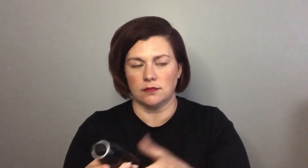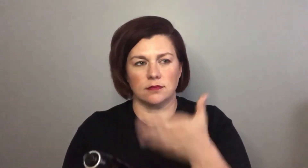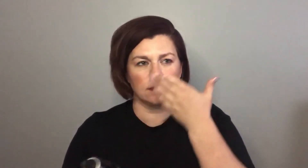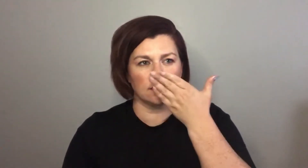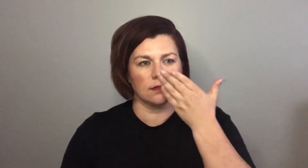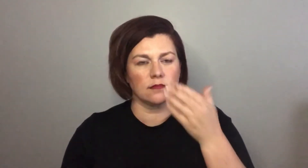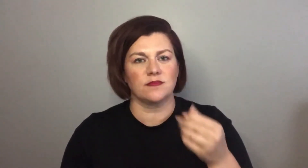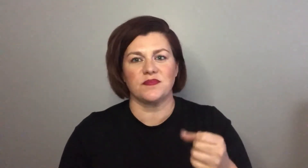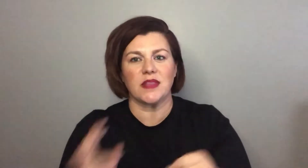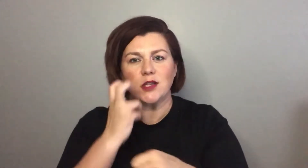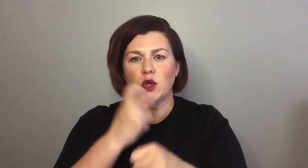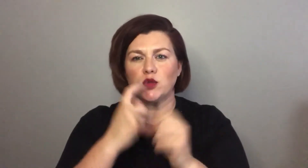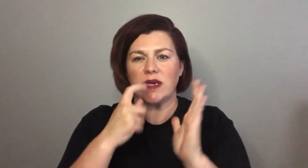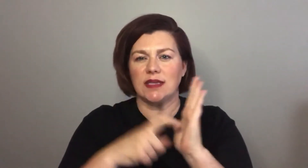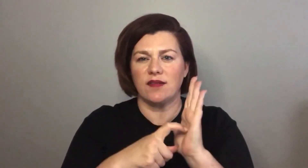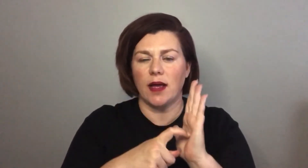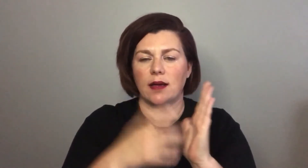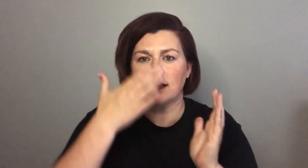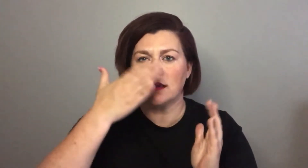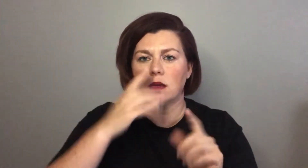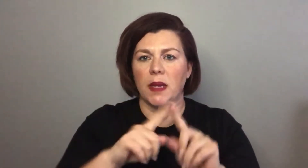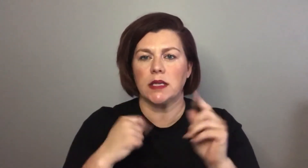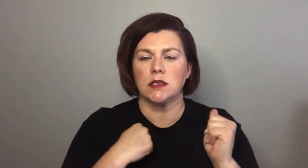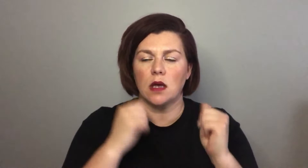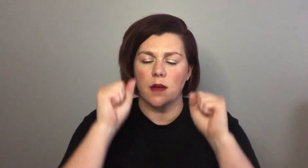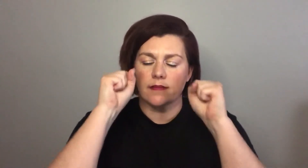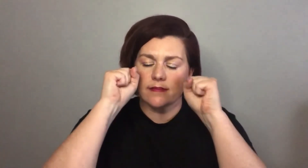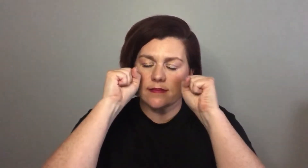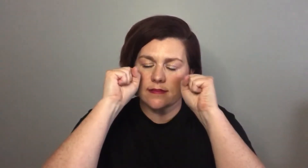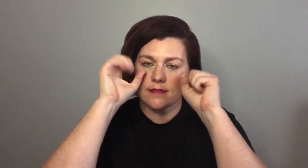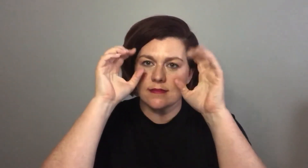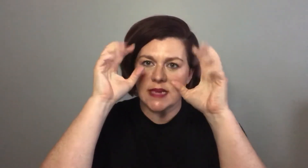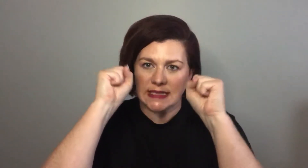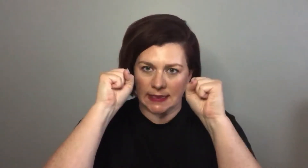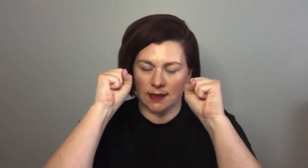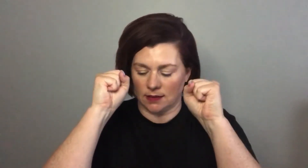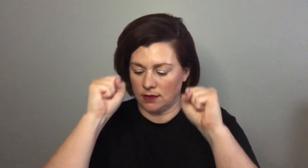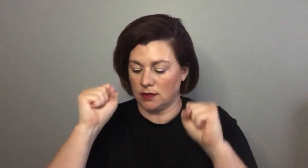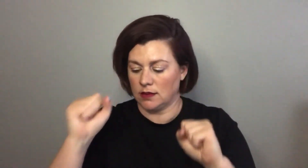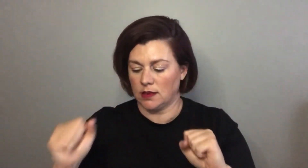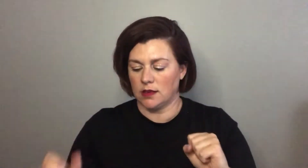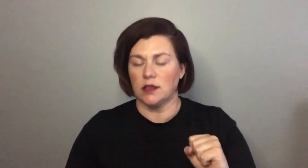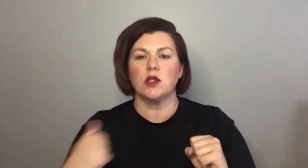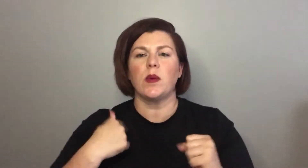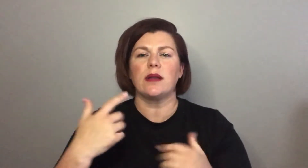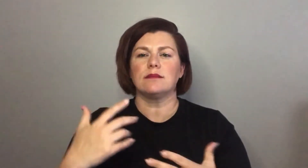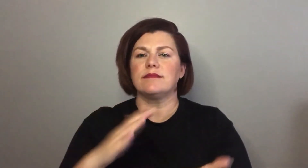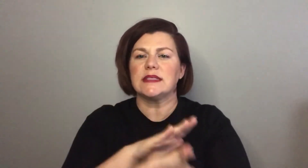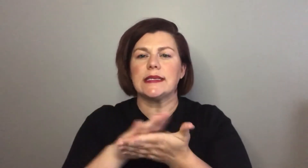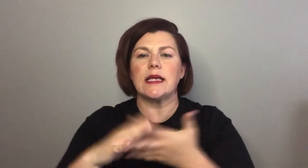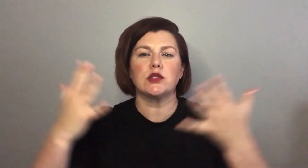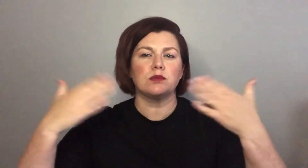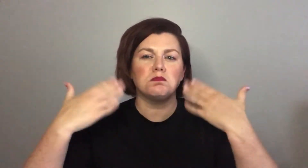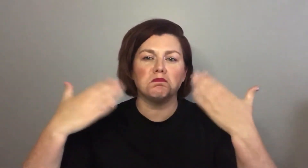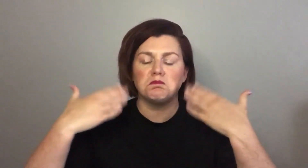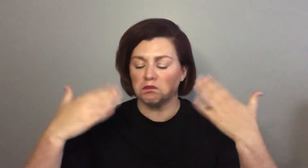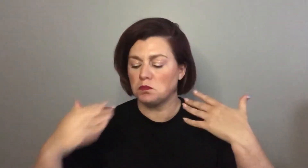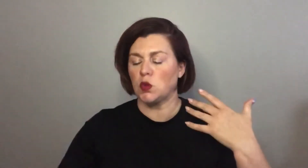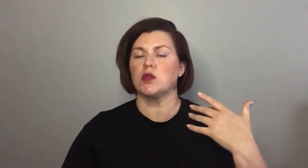the smell exactly it's so hard to say what it smells like but it's incredible it's just a